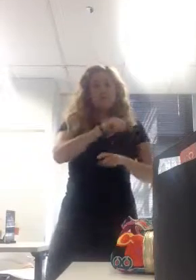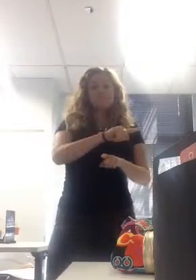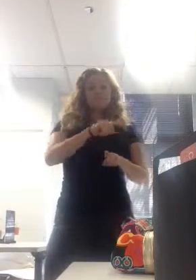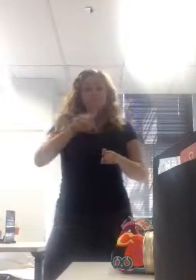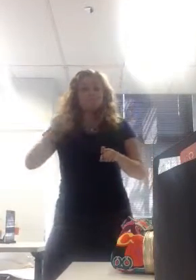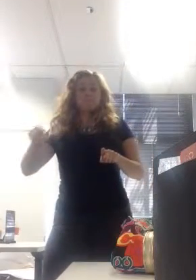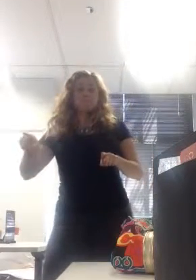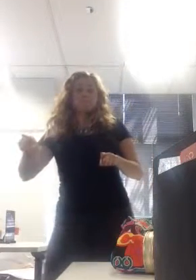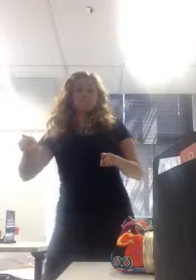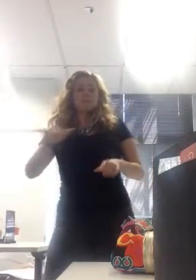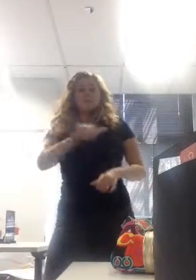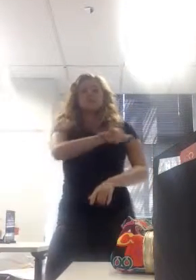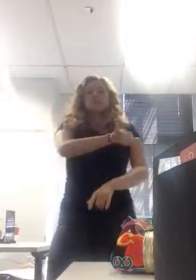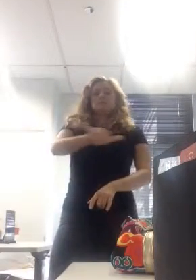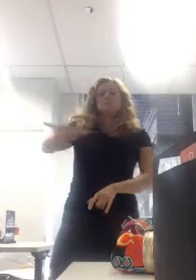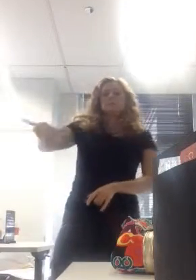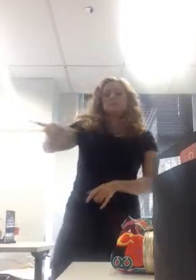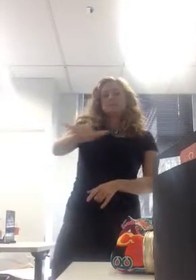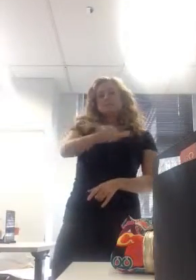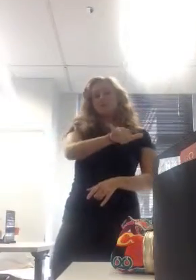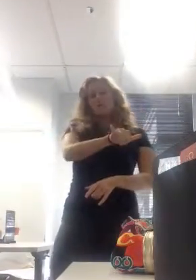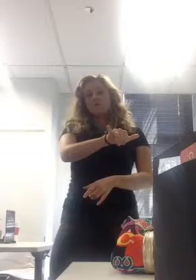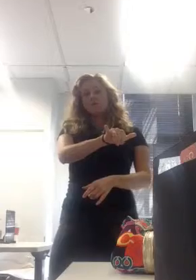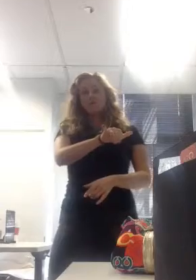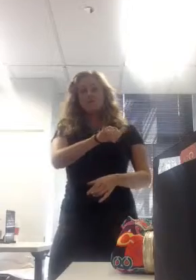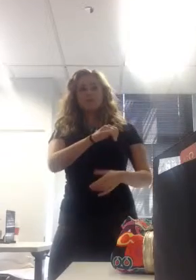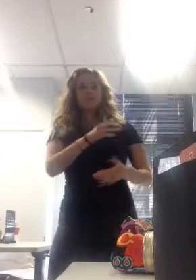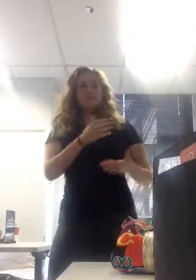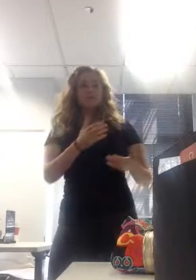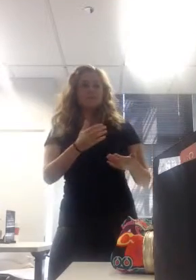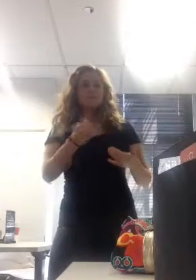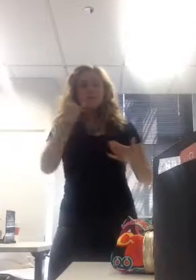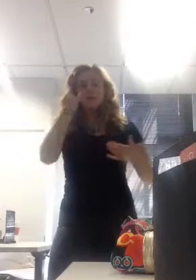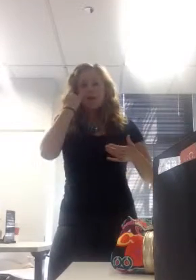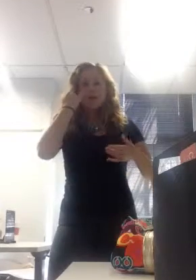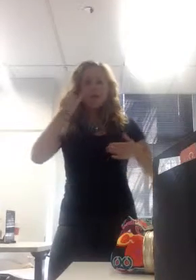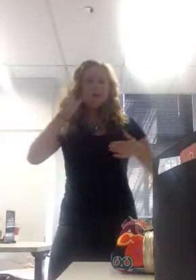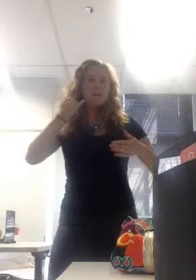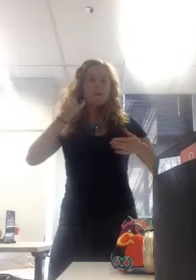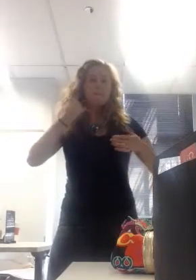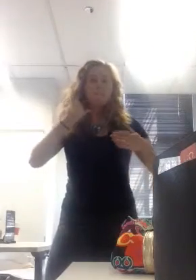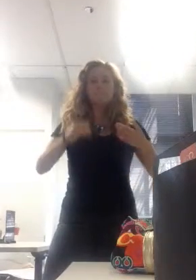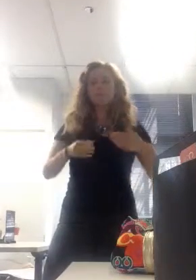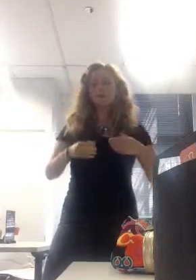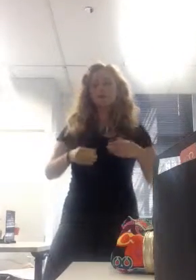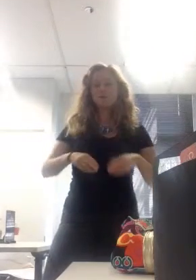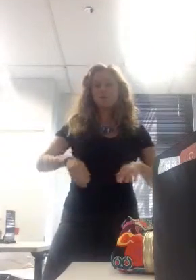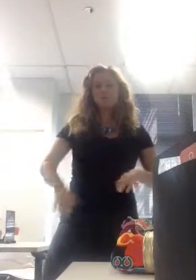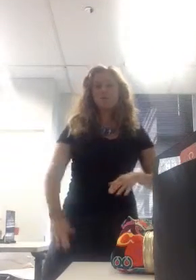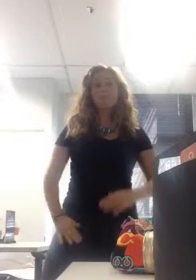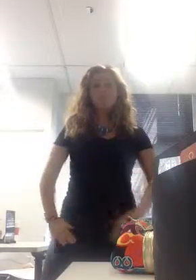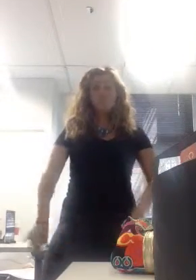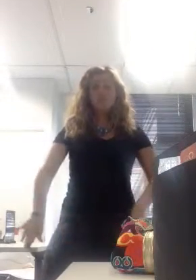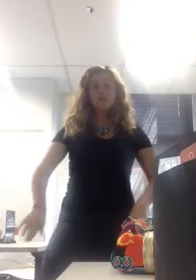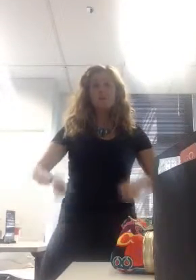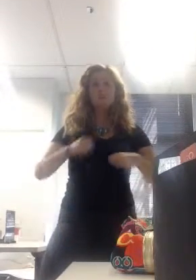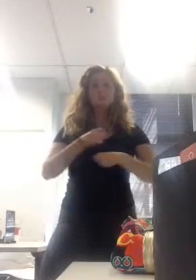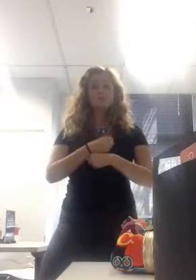is making pens, and they make the same amount of money as someone who is the civil engineer,